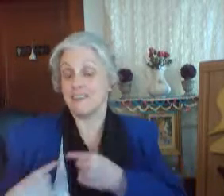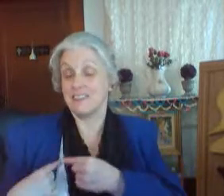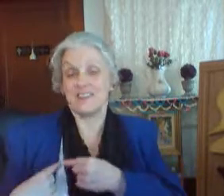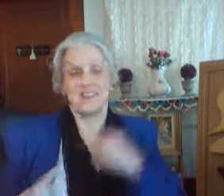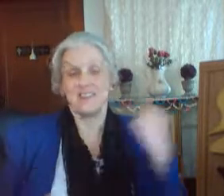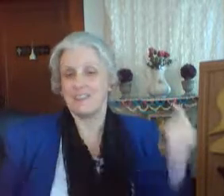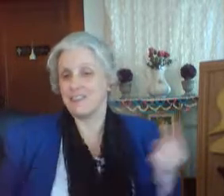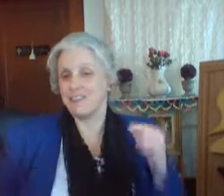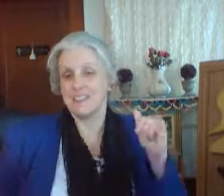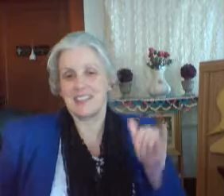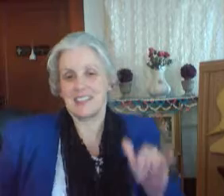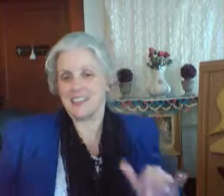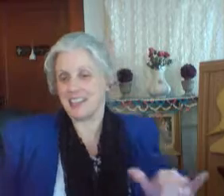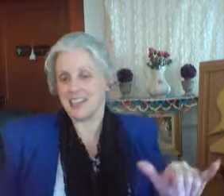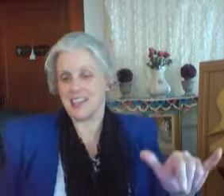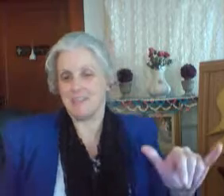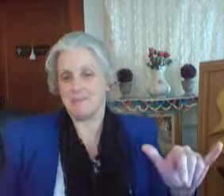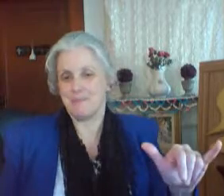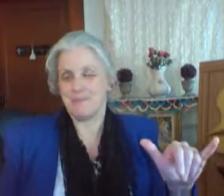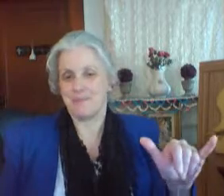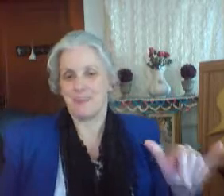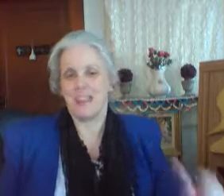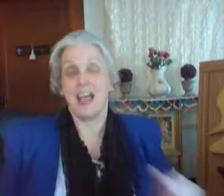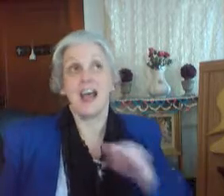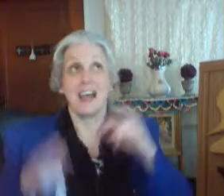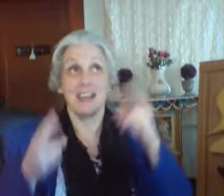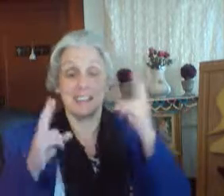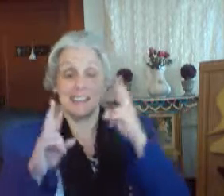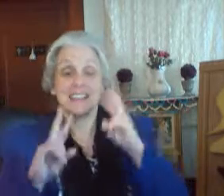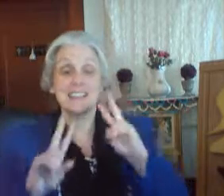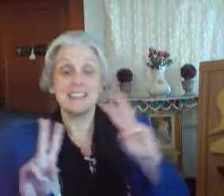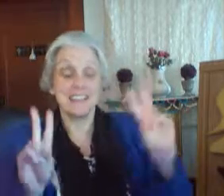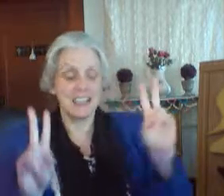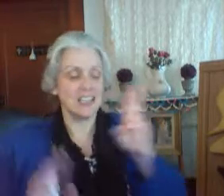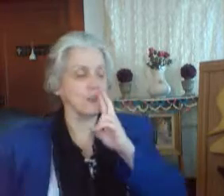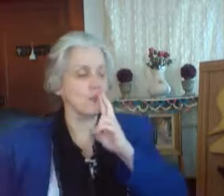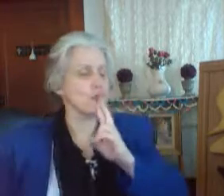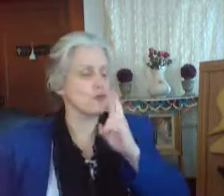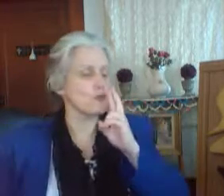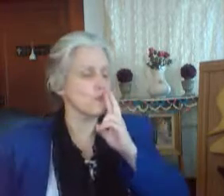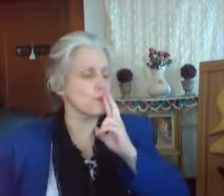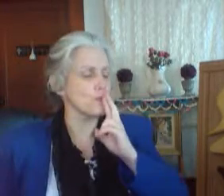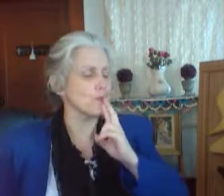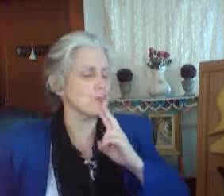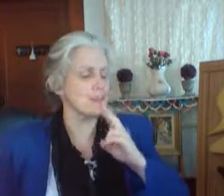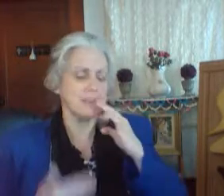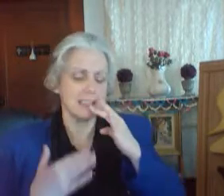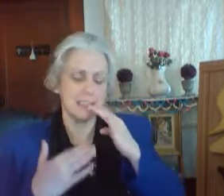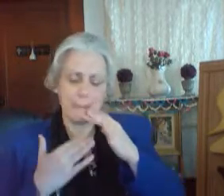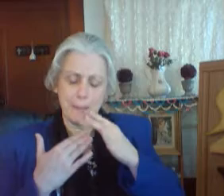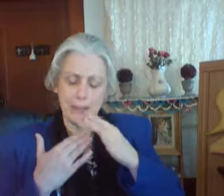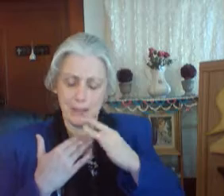I see a broken stream of blood,